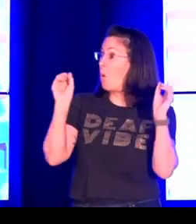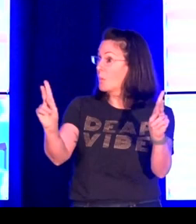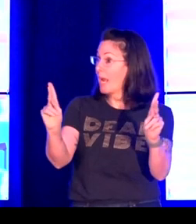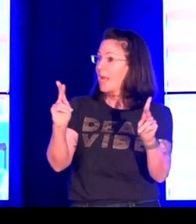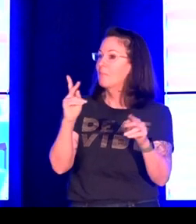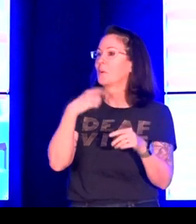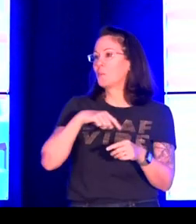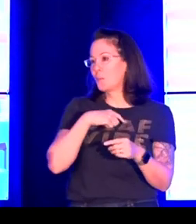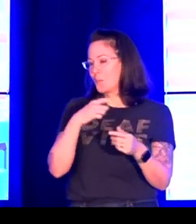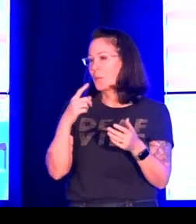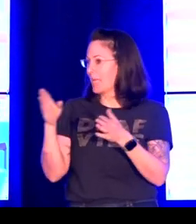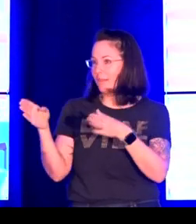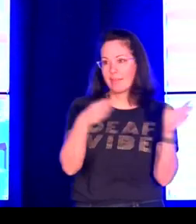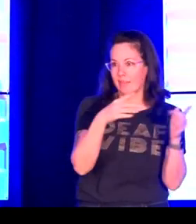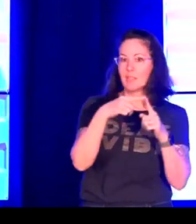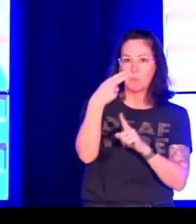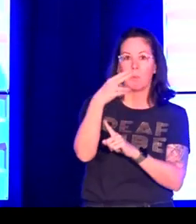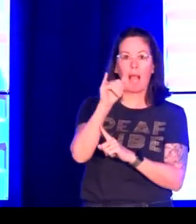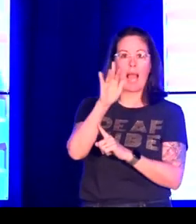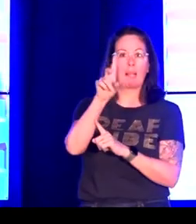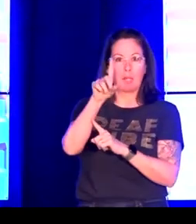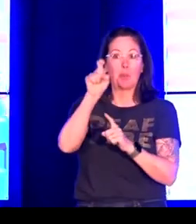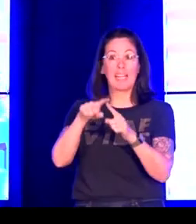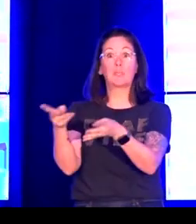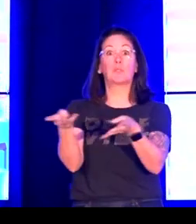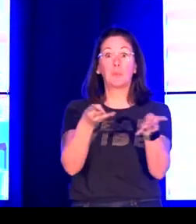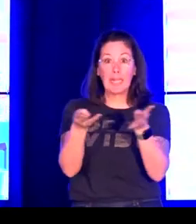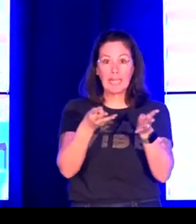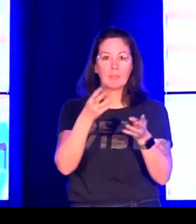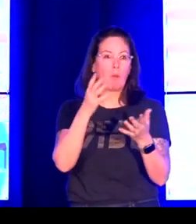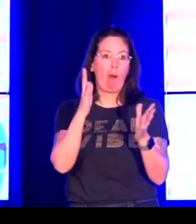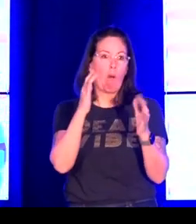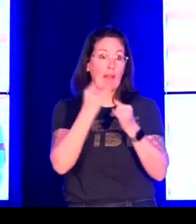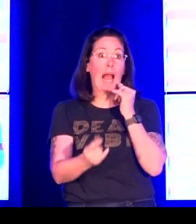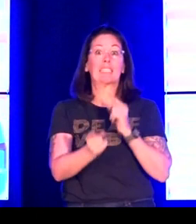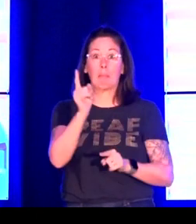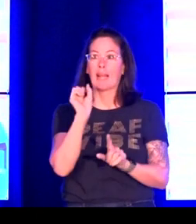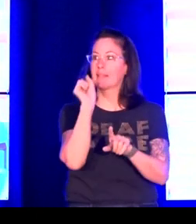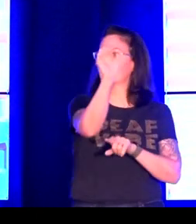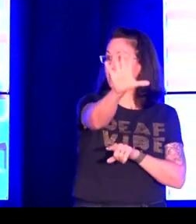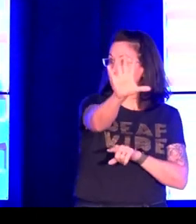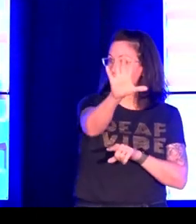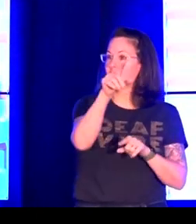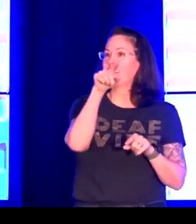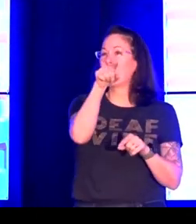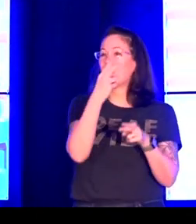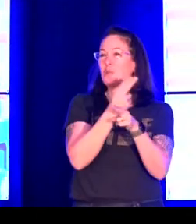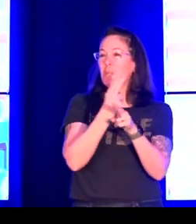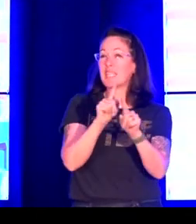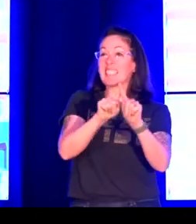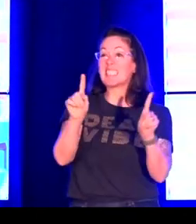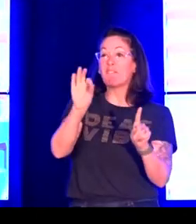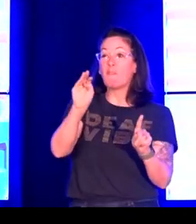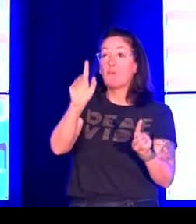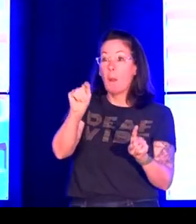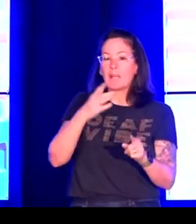I developed this presentation, and I was expecting to be able to bring my laptop and present from my laptop directly.